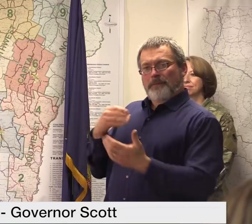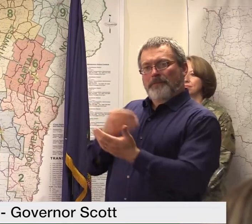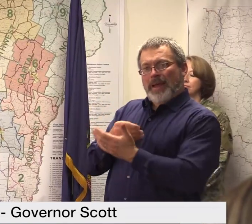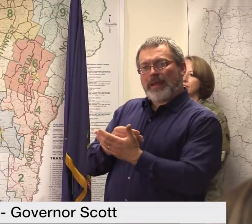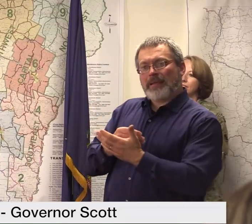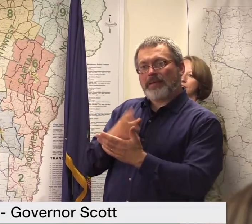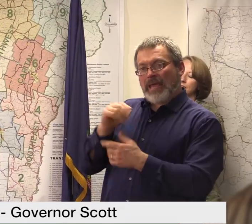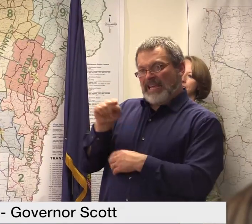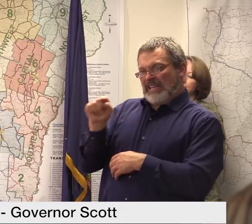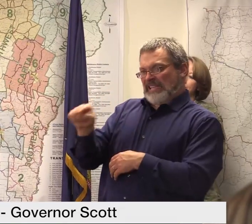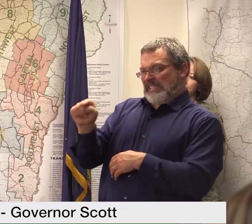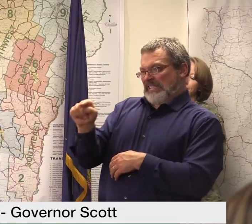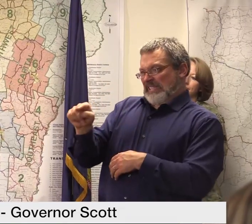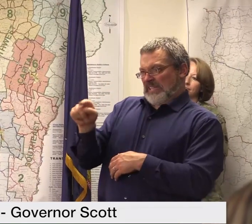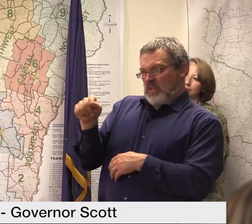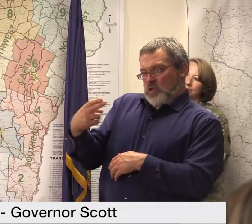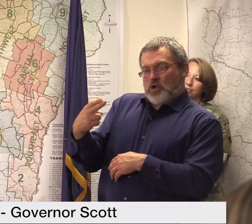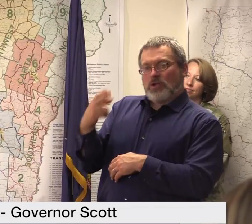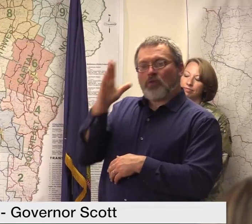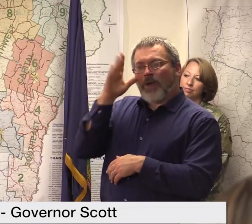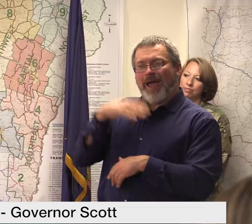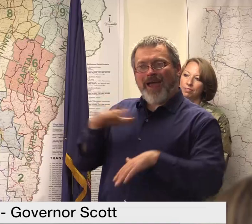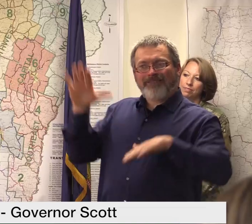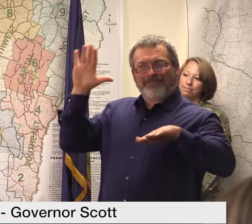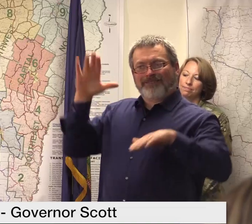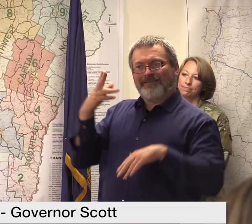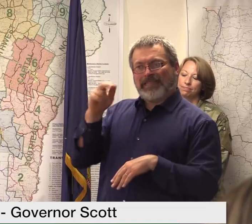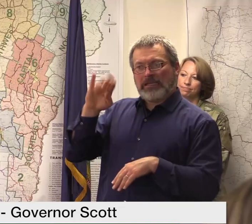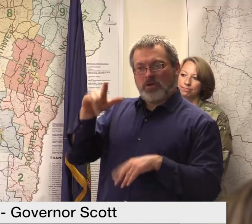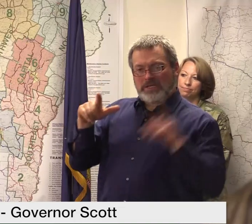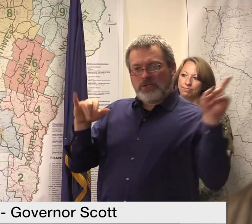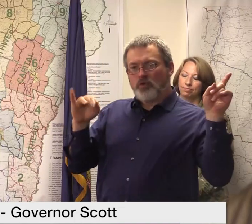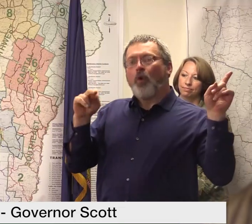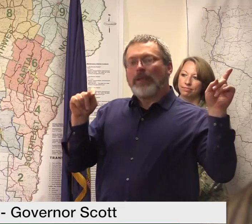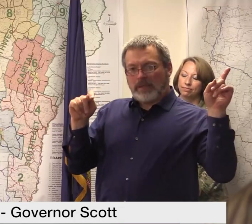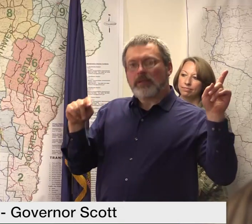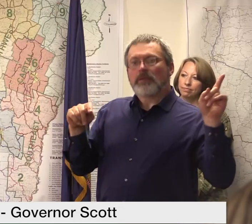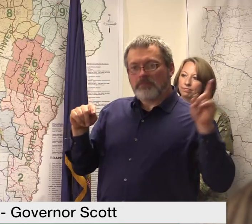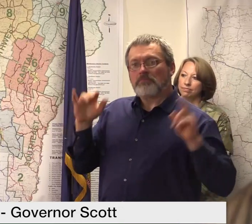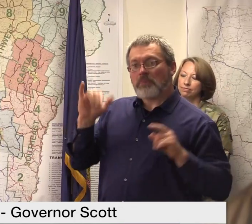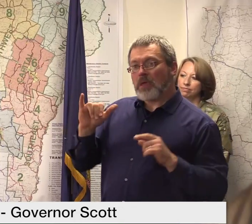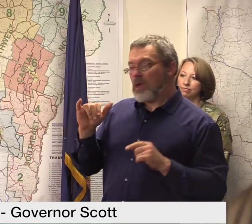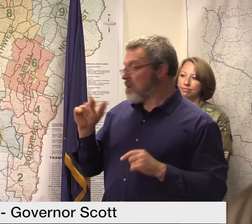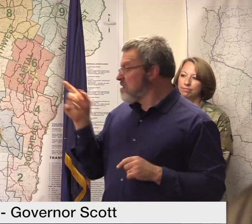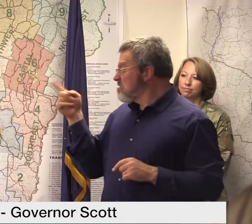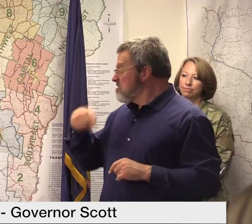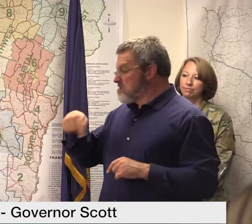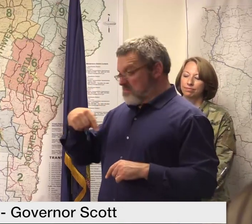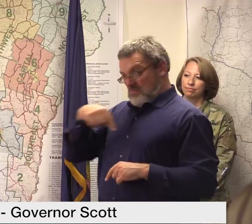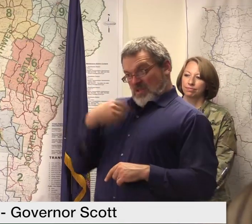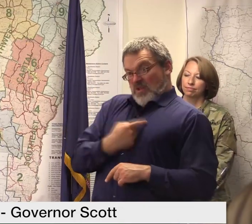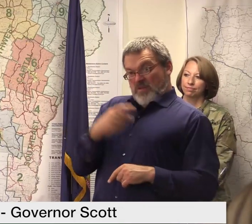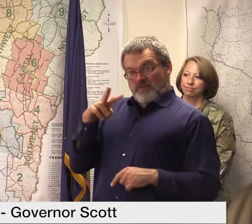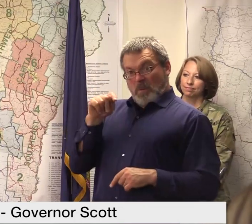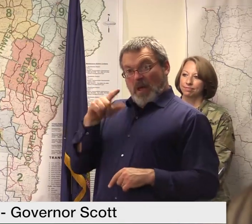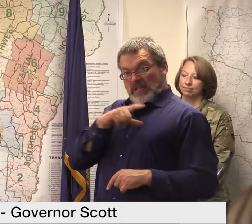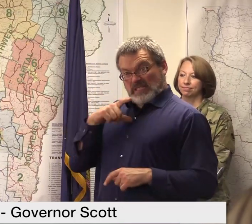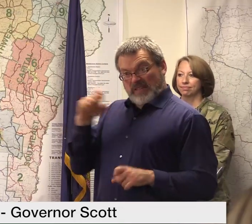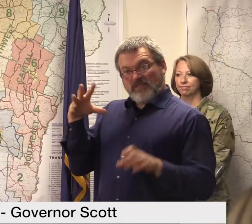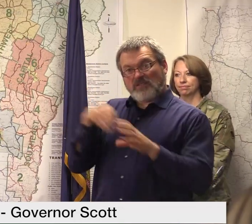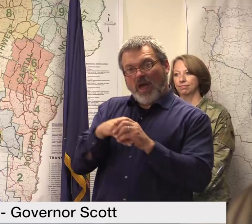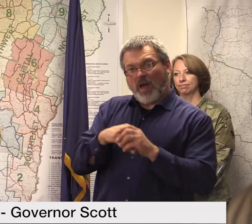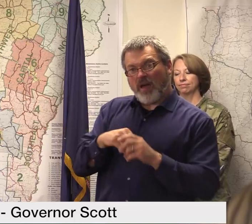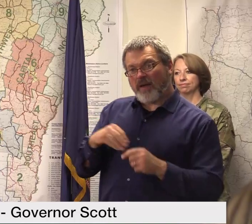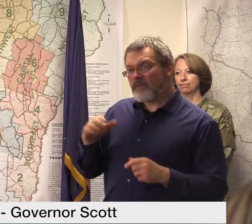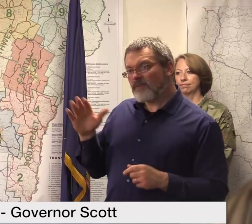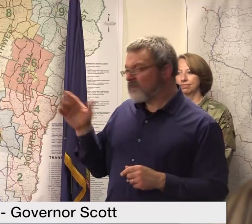lawmakers talking about sort of where do we stand with this flood does the legislature need to get involved what do you expect or